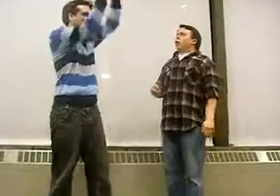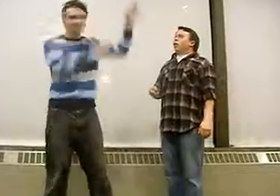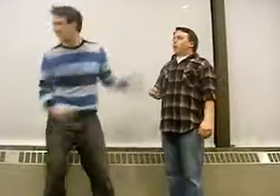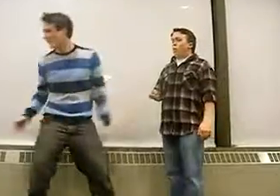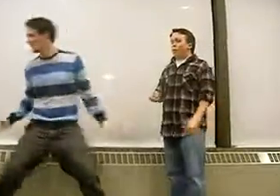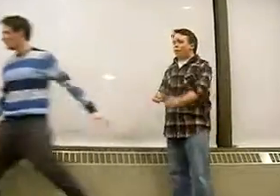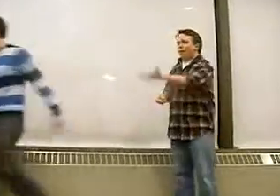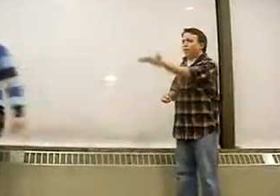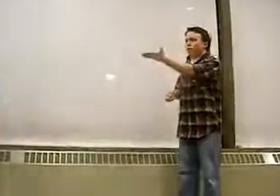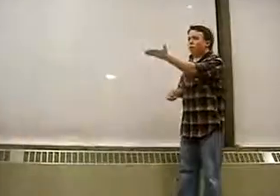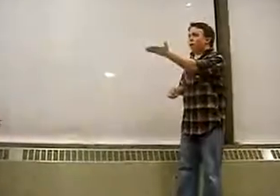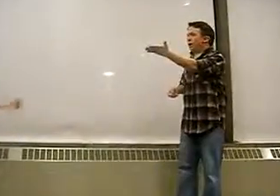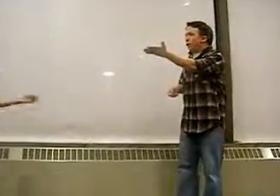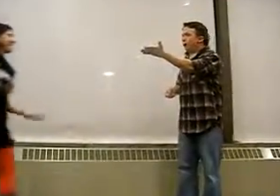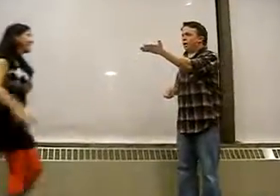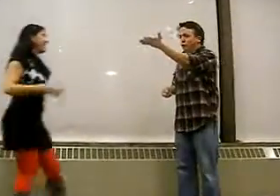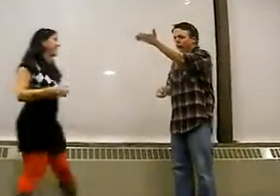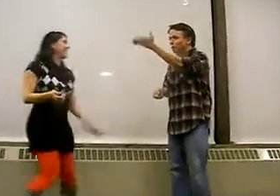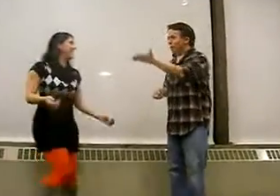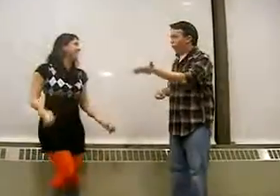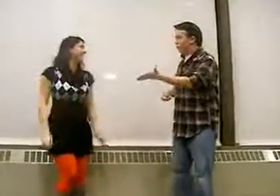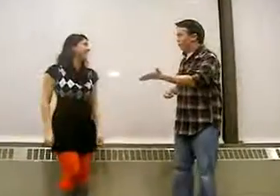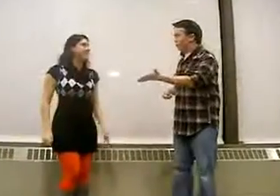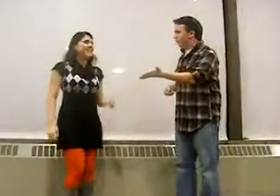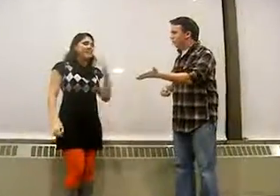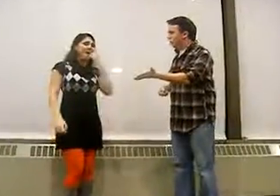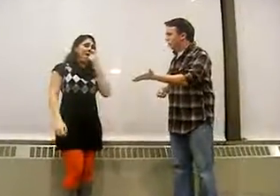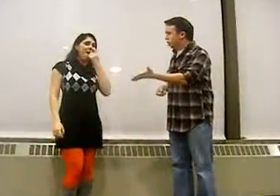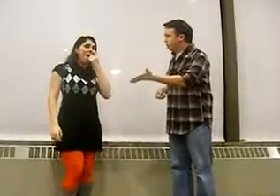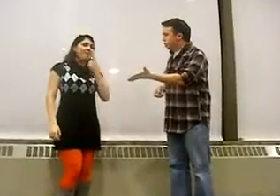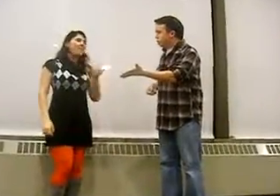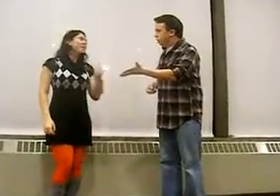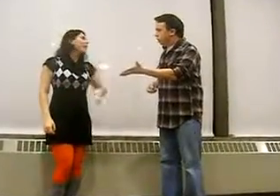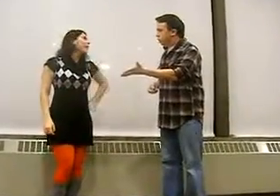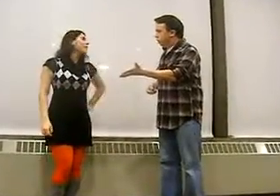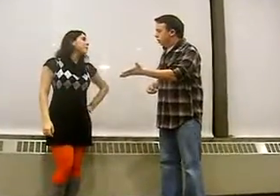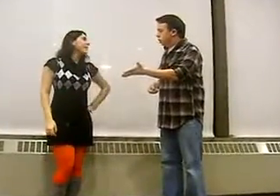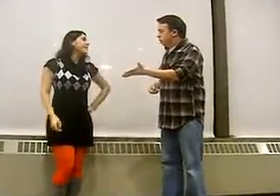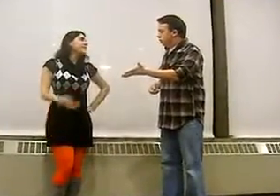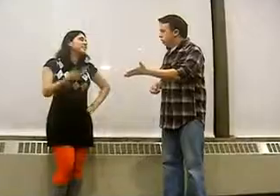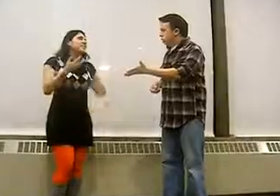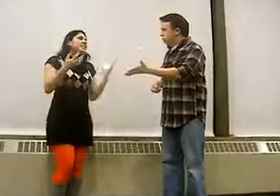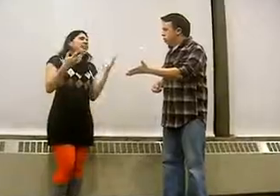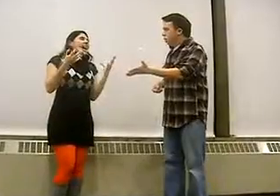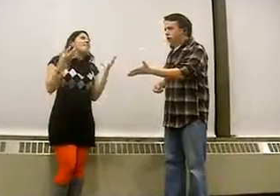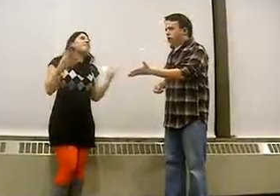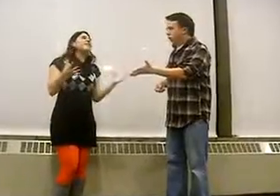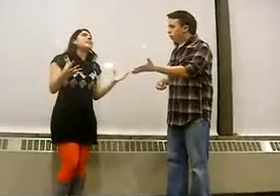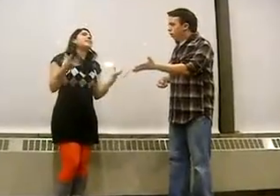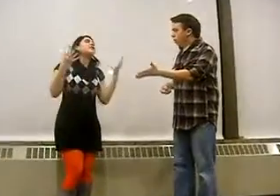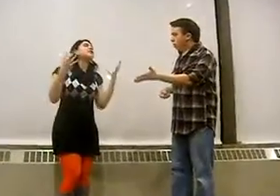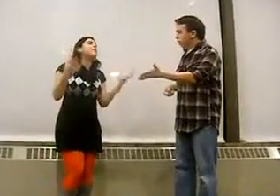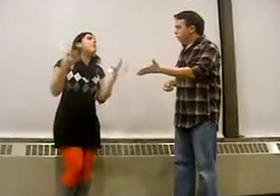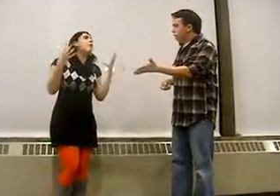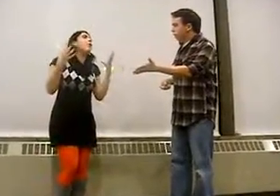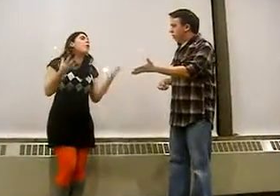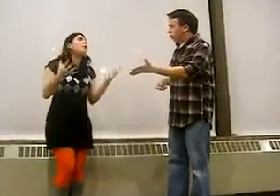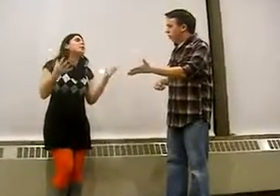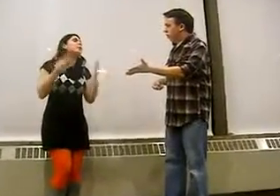What are you, that was, my grandmother was on that list. Well, you know, I just, I feel like she's so old, it